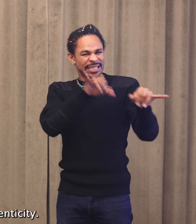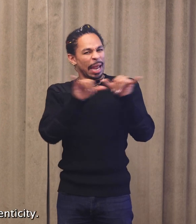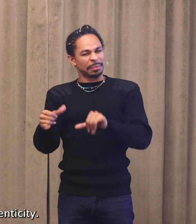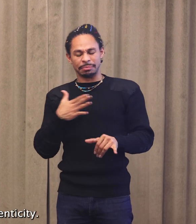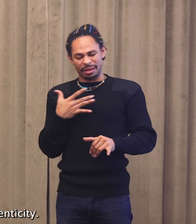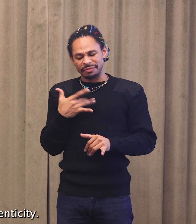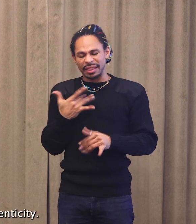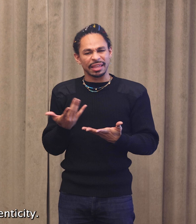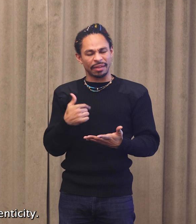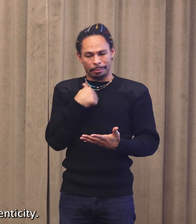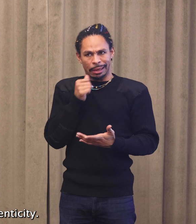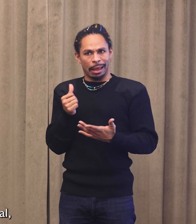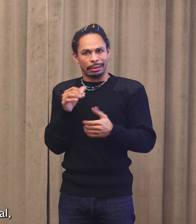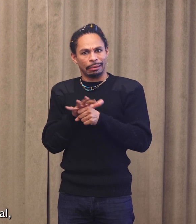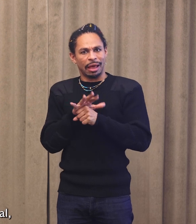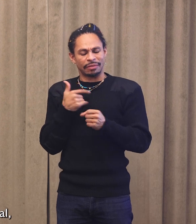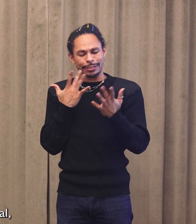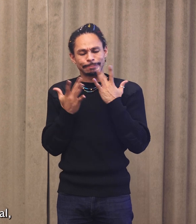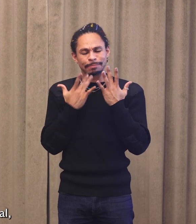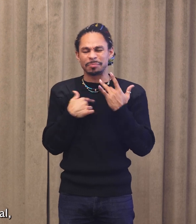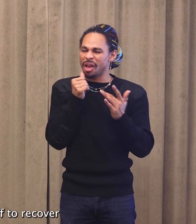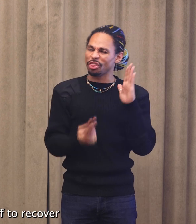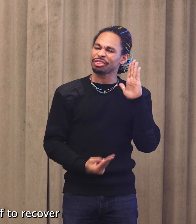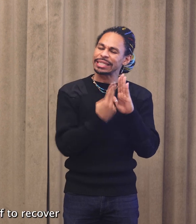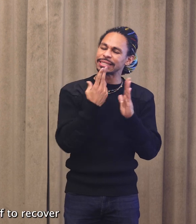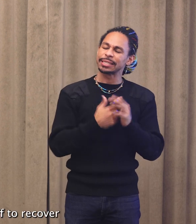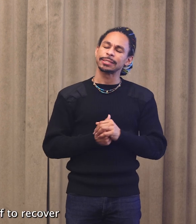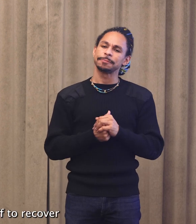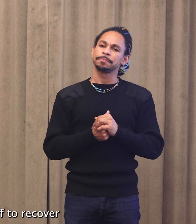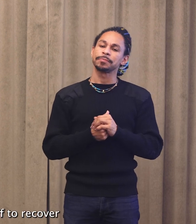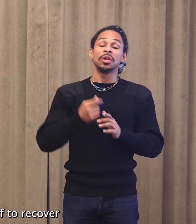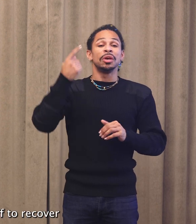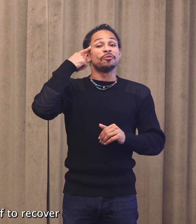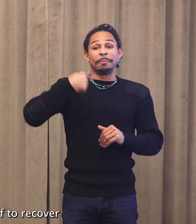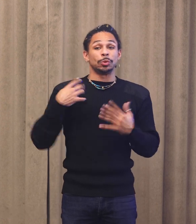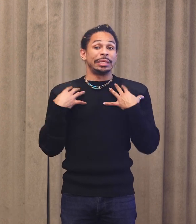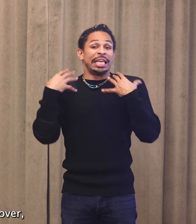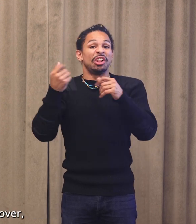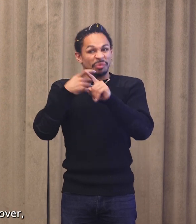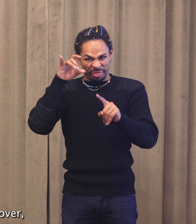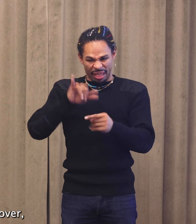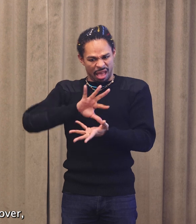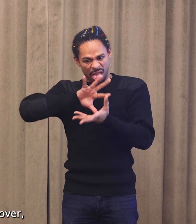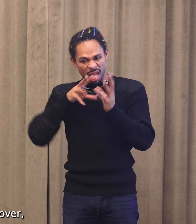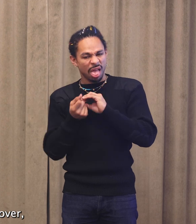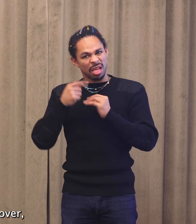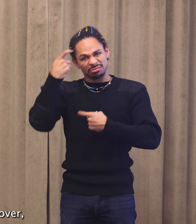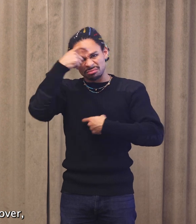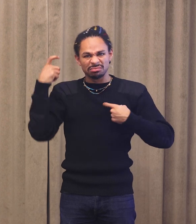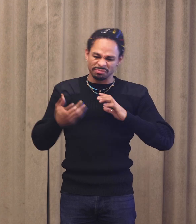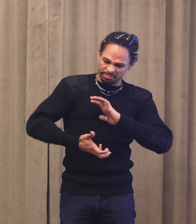inauthenticity. To heal, I took a year off to recover and uncover.